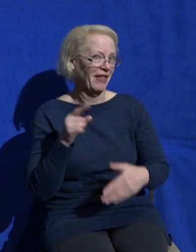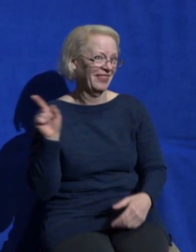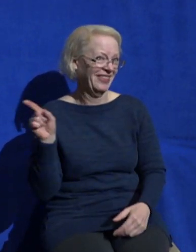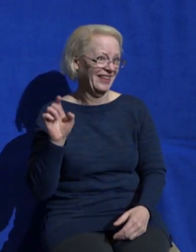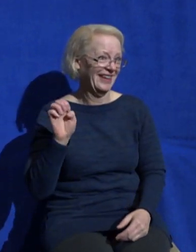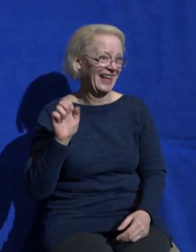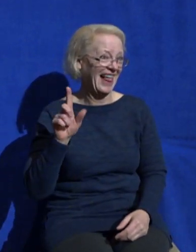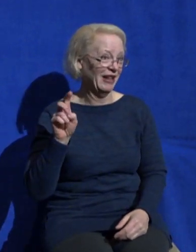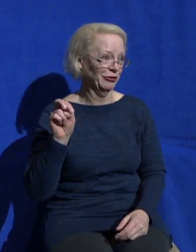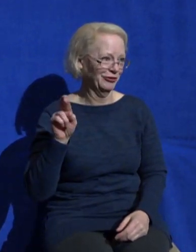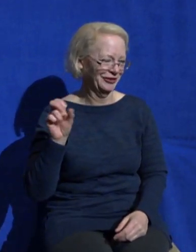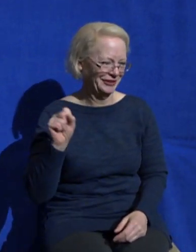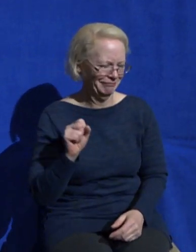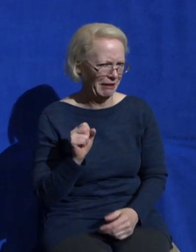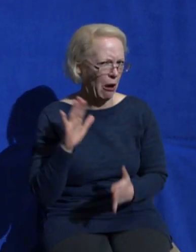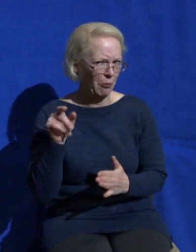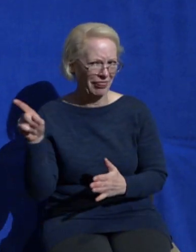but there was a situation